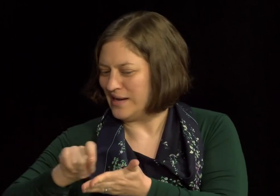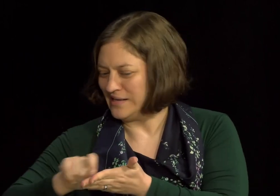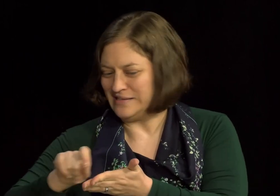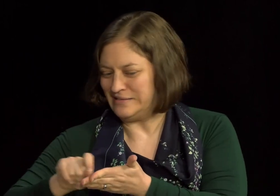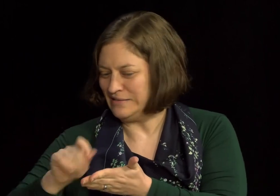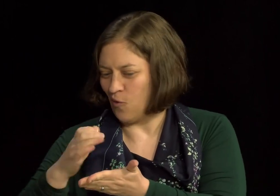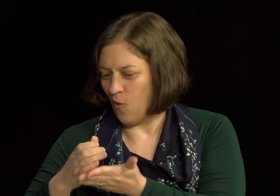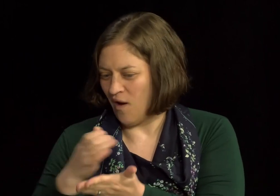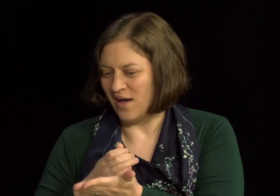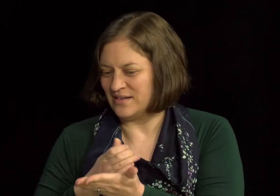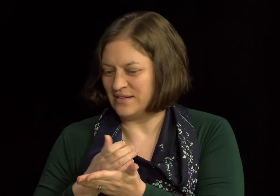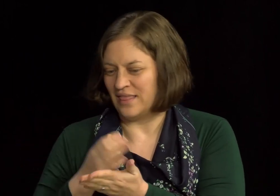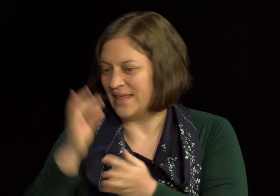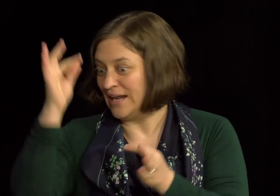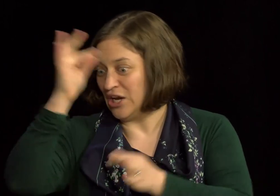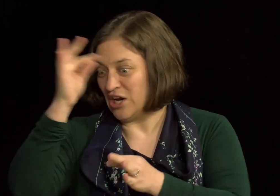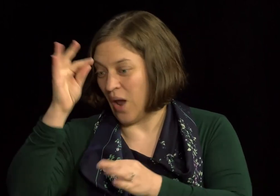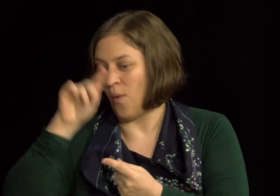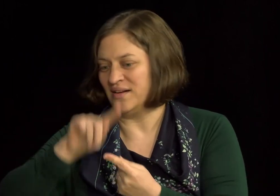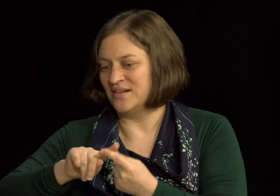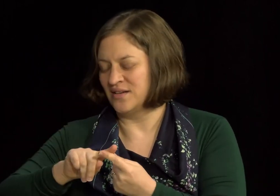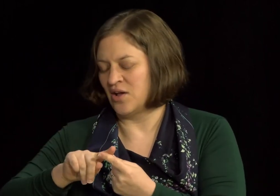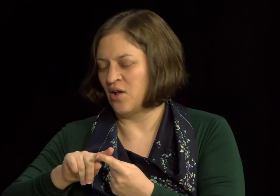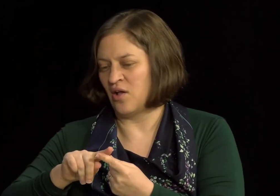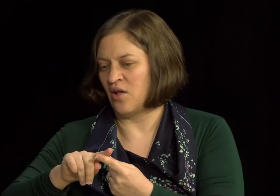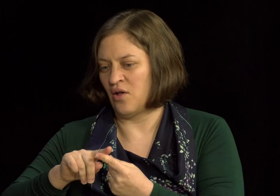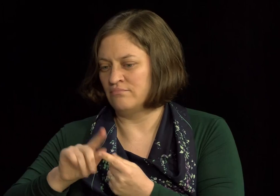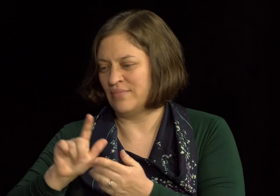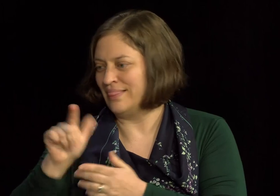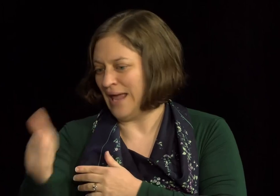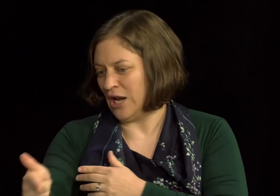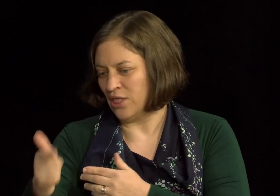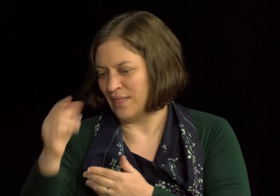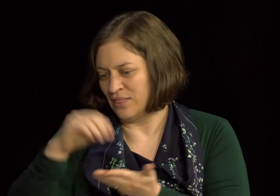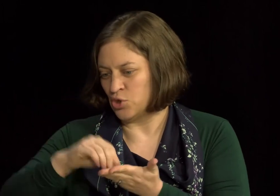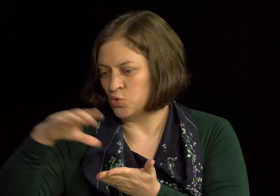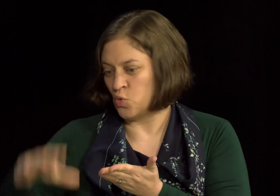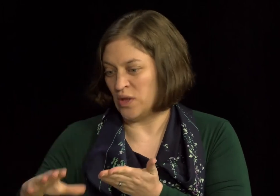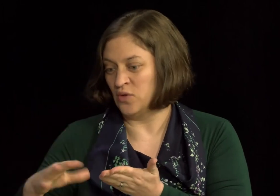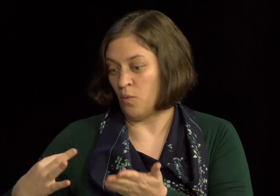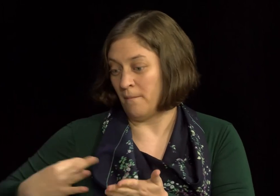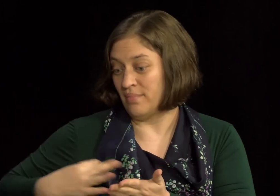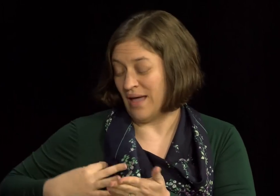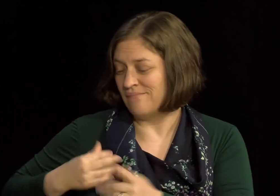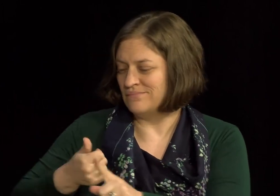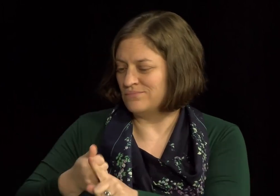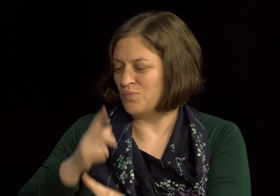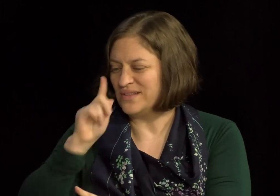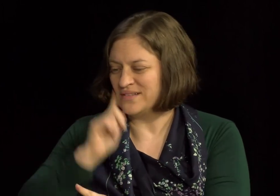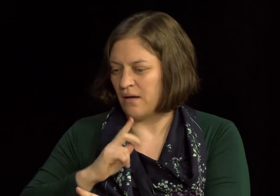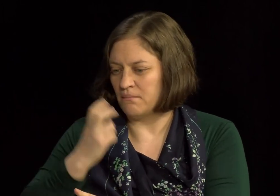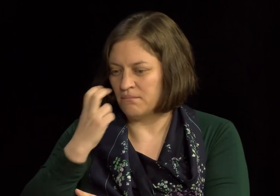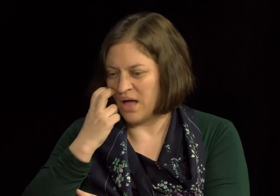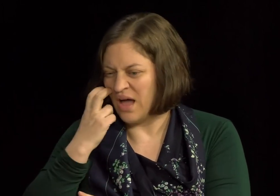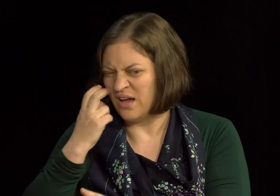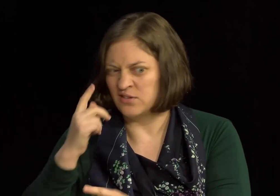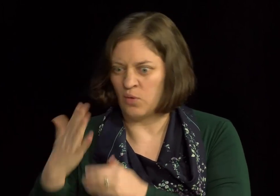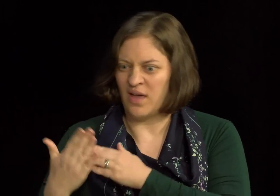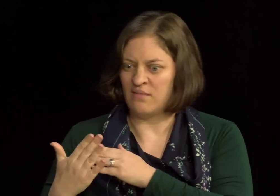were hosting a two-week writing course, and they didn't realize until pretty late in the game that they had a student who applied there who was deaf